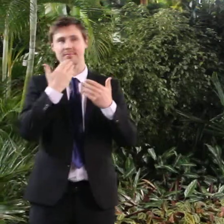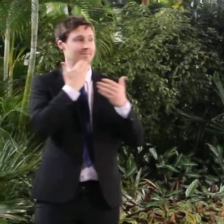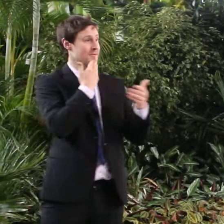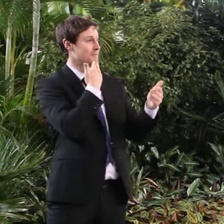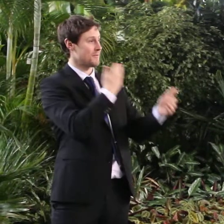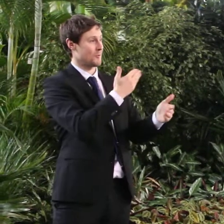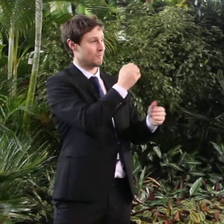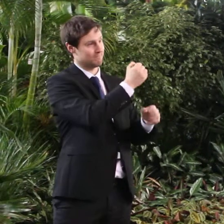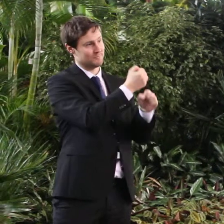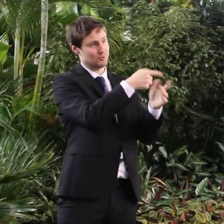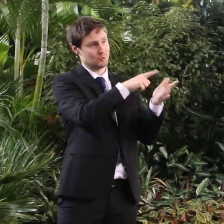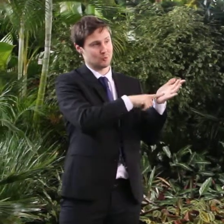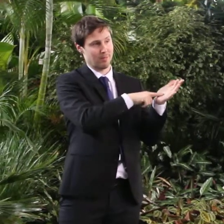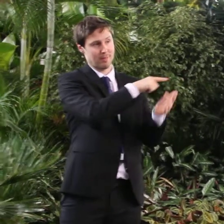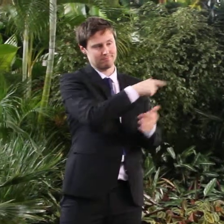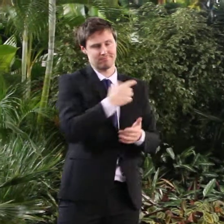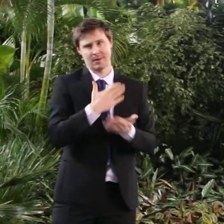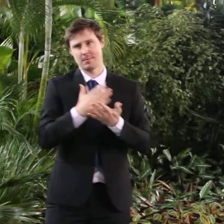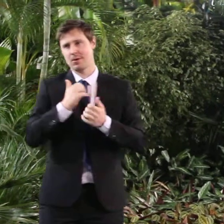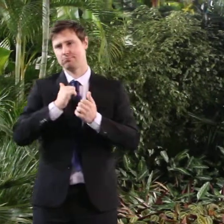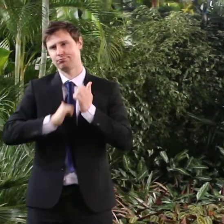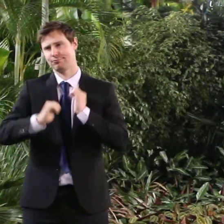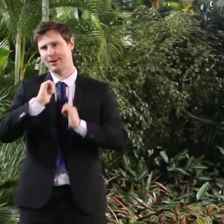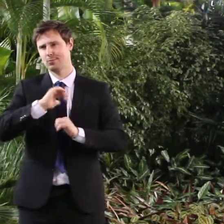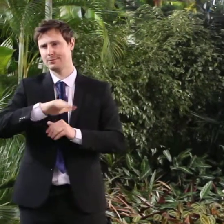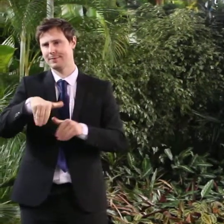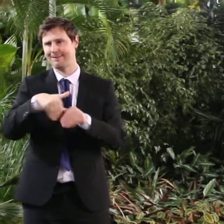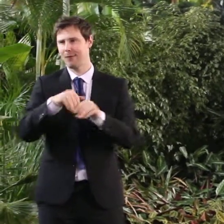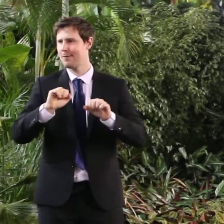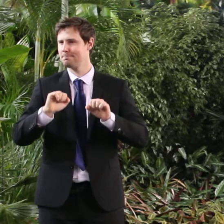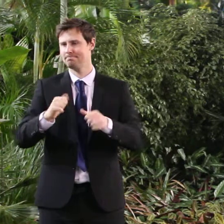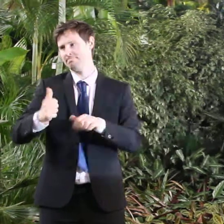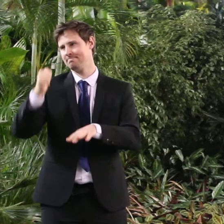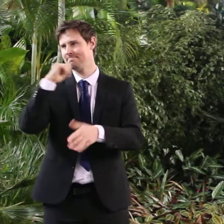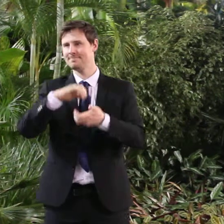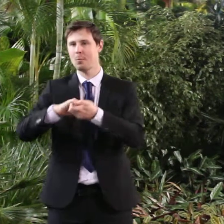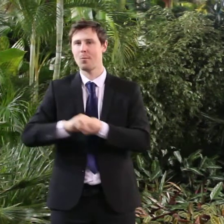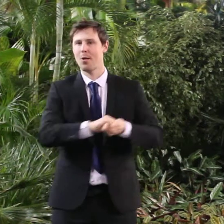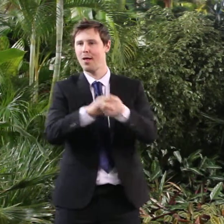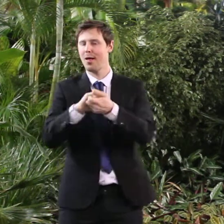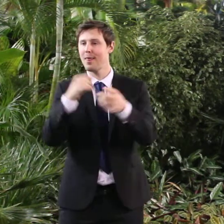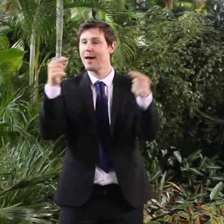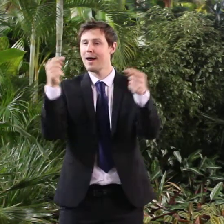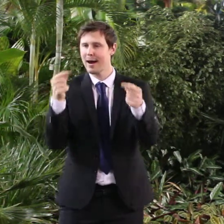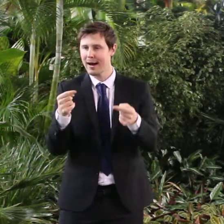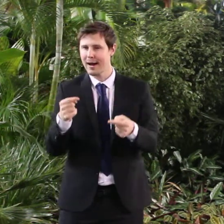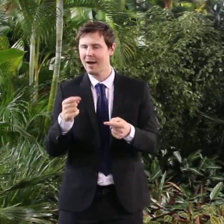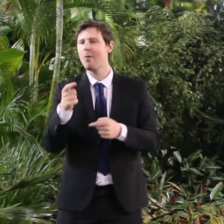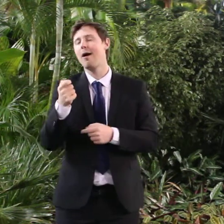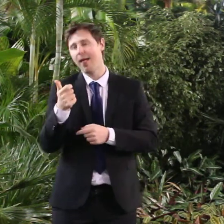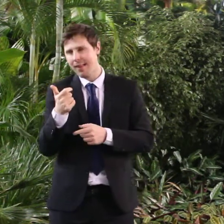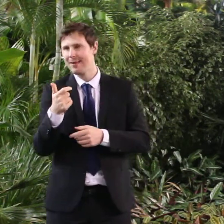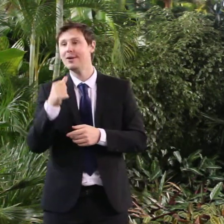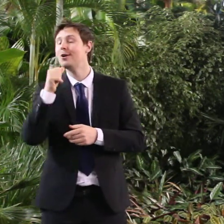I was proud to be involved in the Commonwealth Games, in some small part at least,